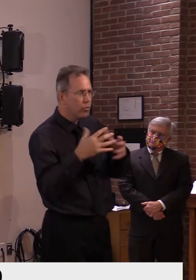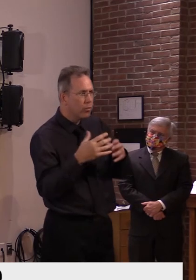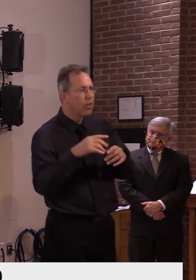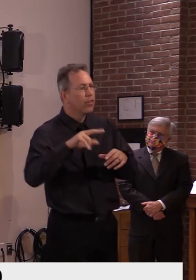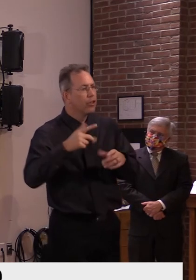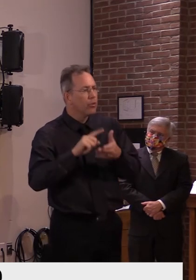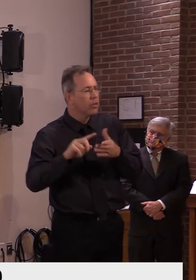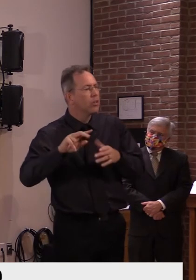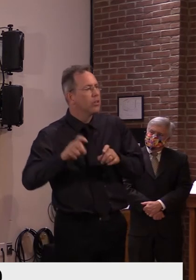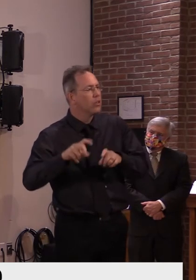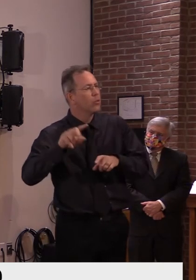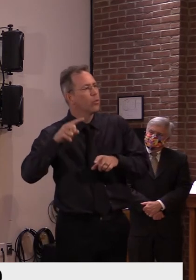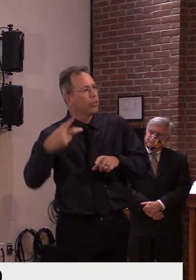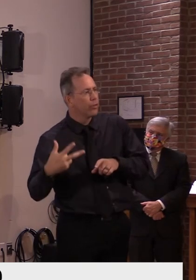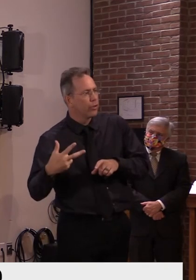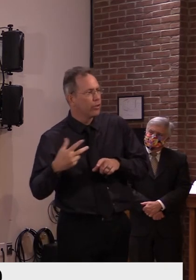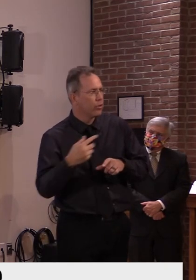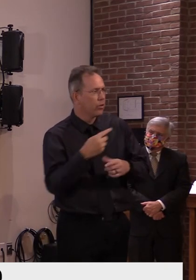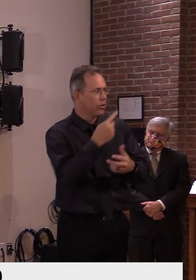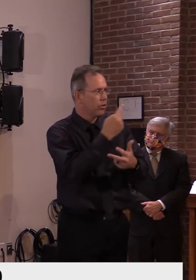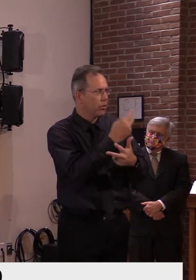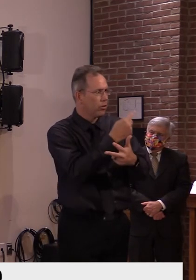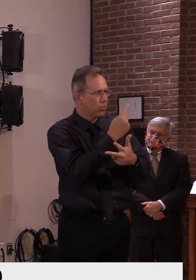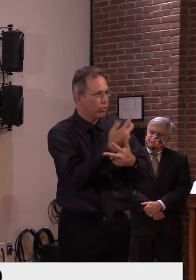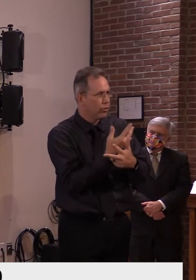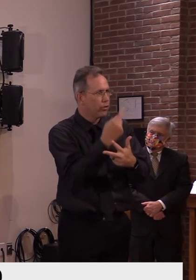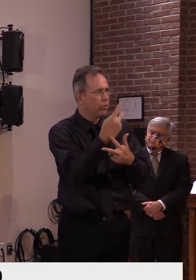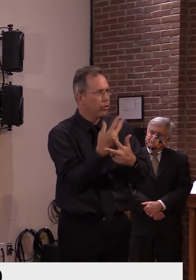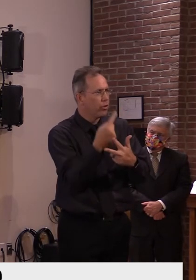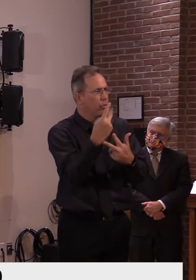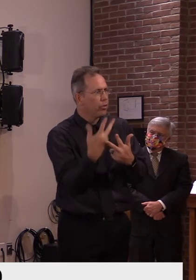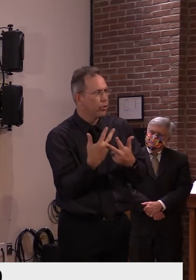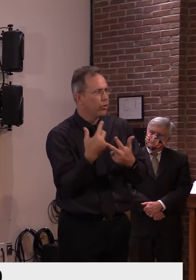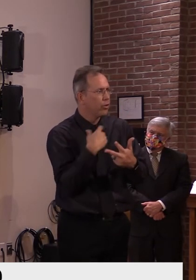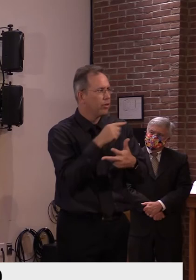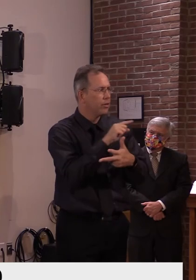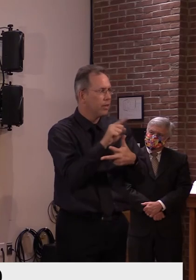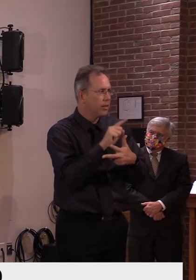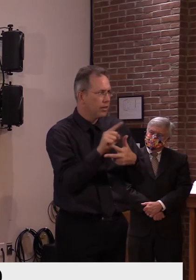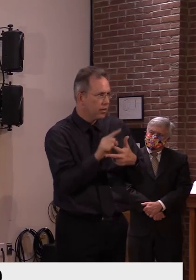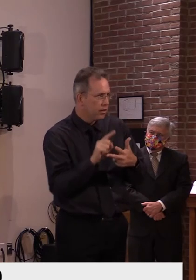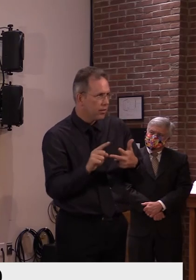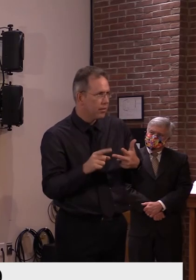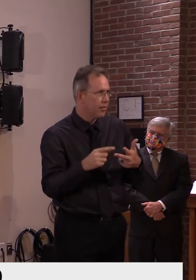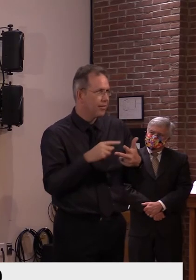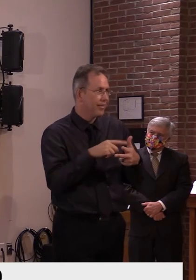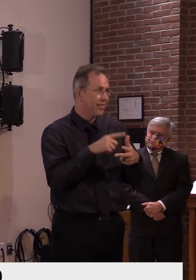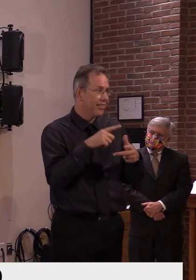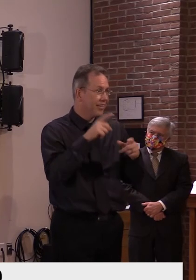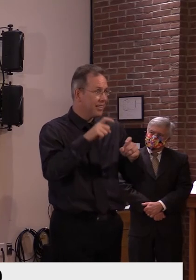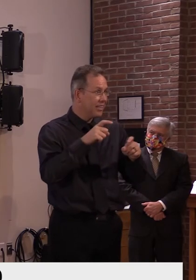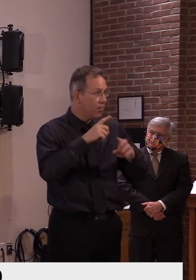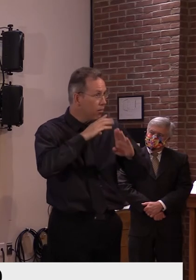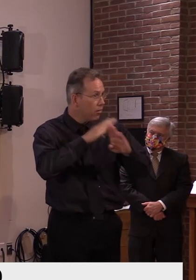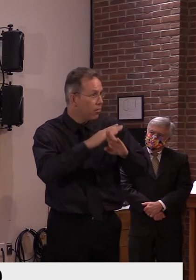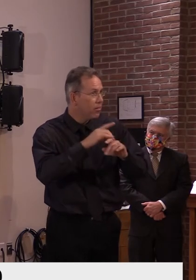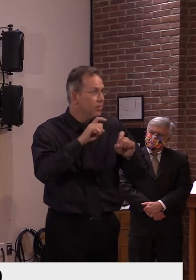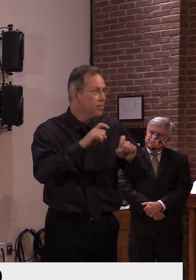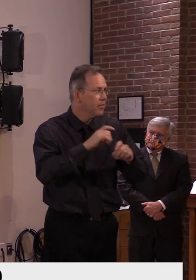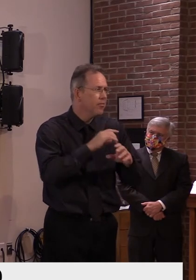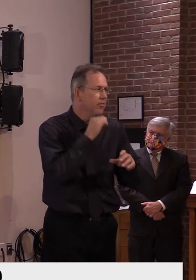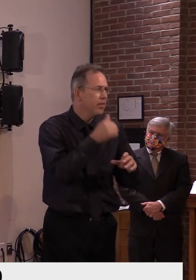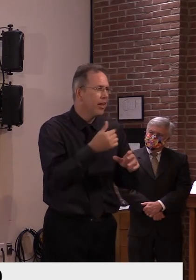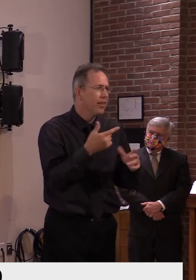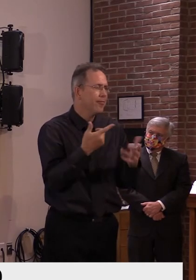detects disease when we need to find it. It's all of the, uh, preventive behaviors